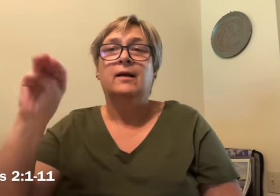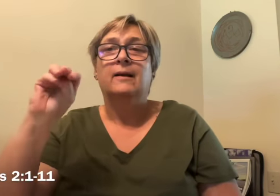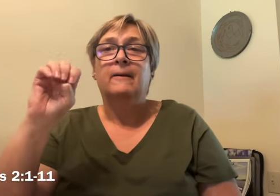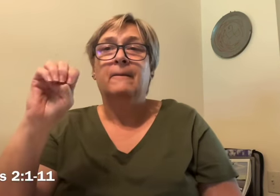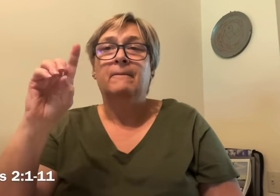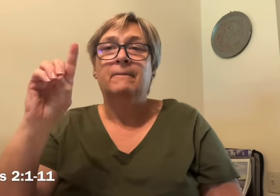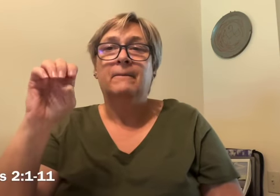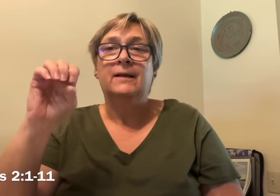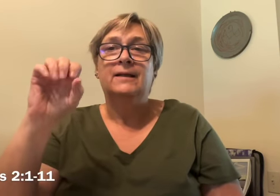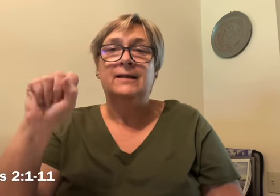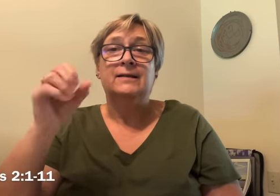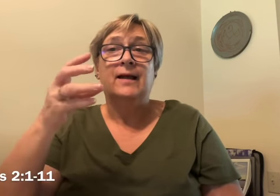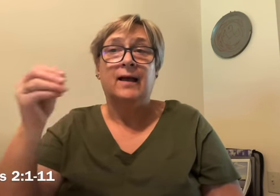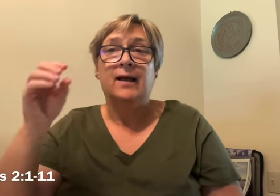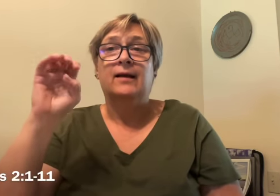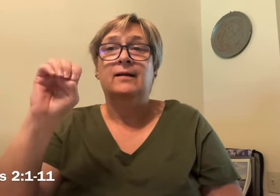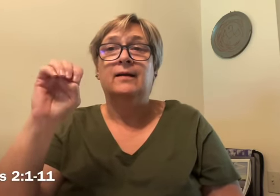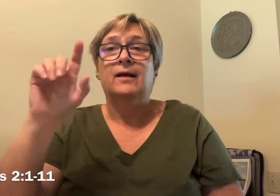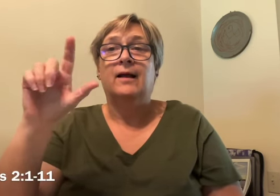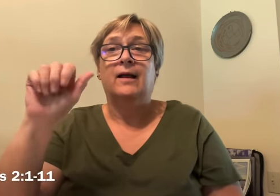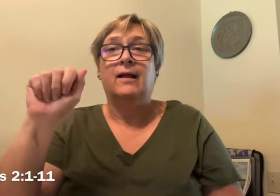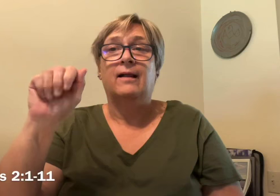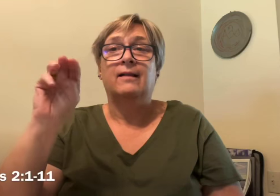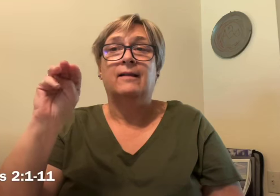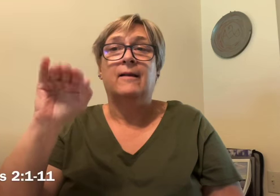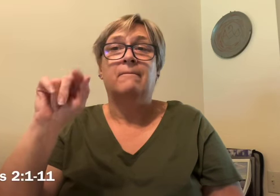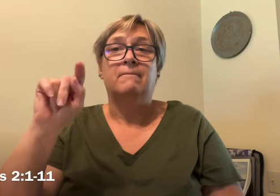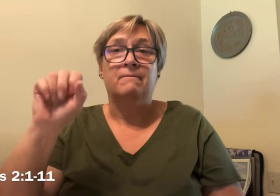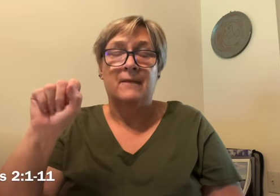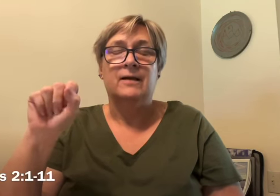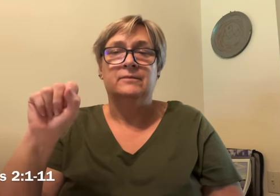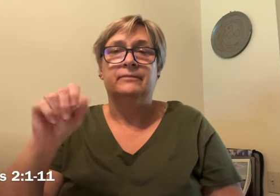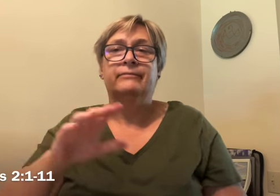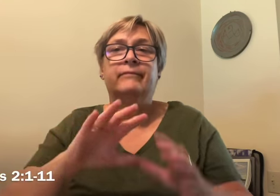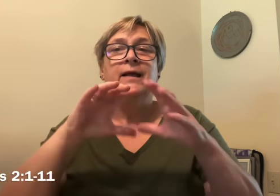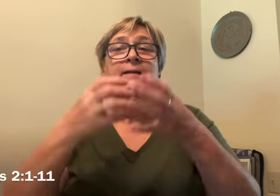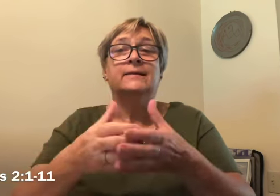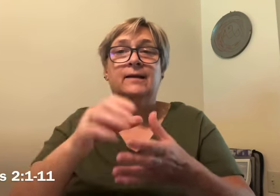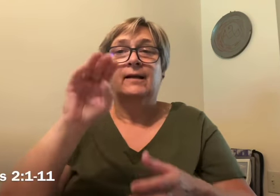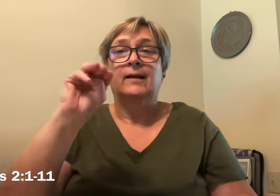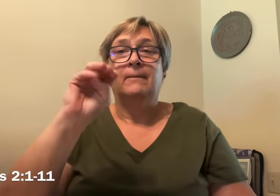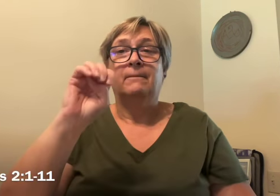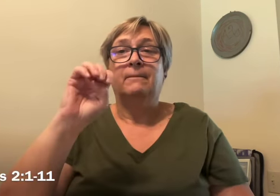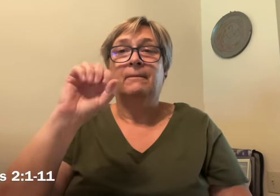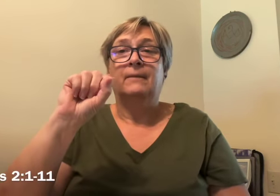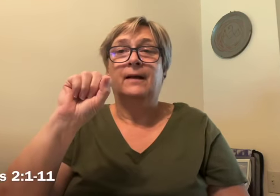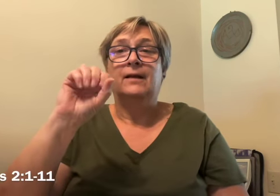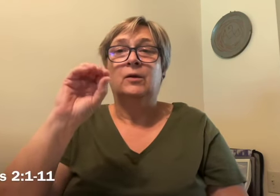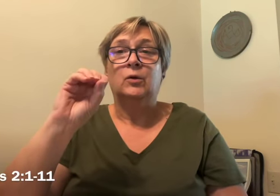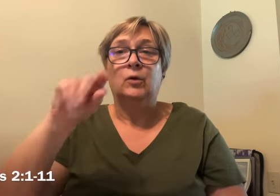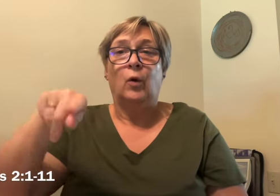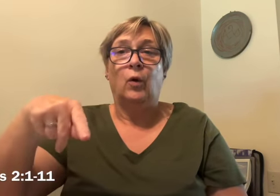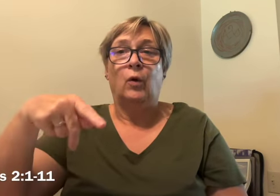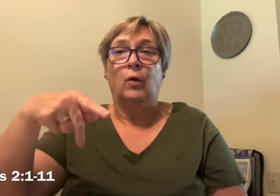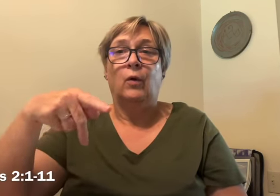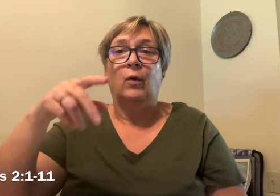Medes and Lemmites inhabitants of